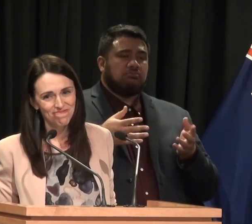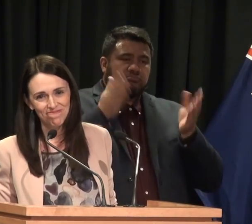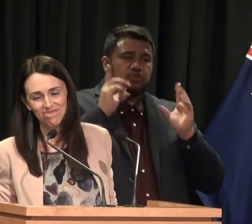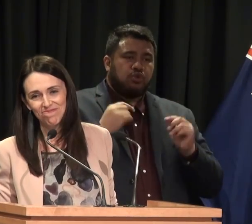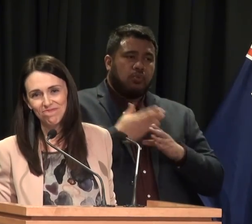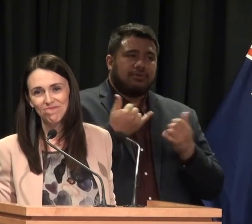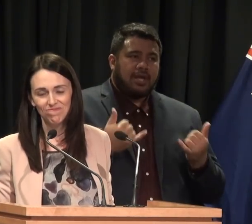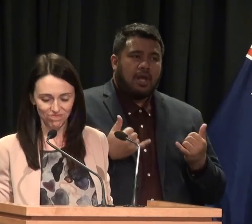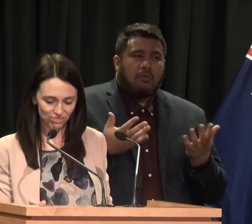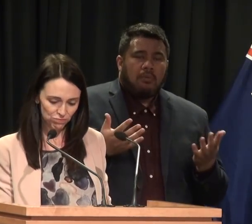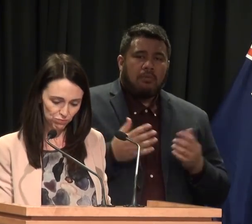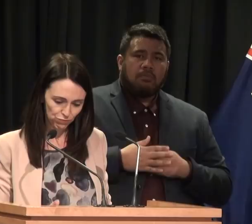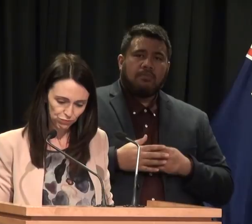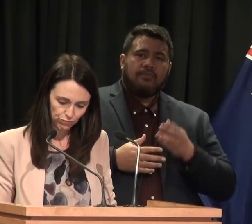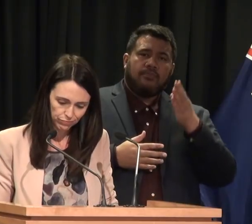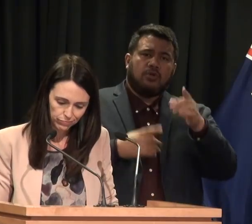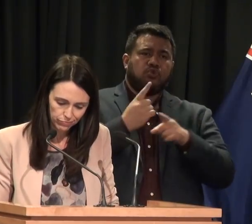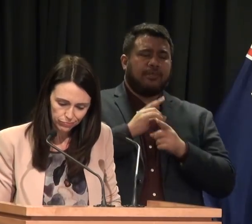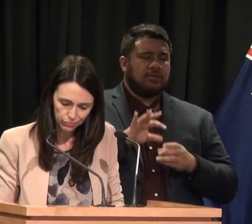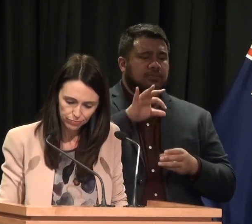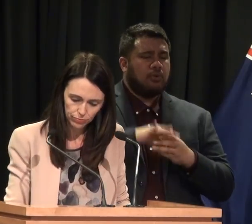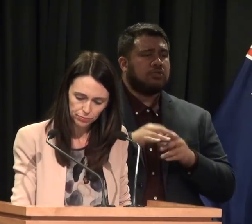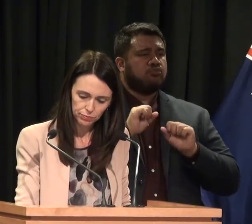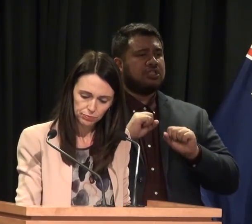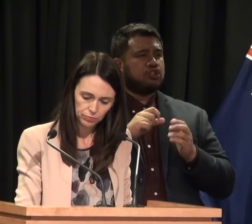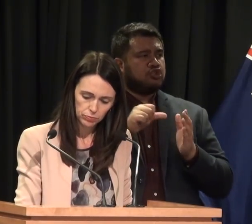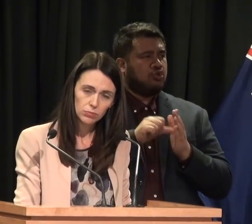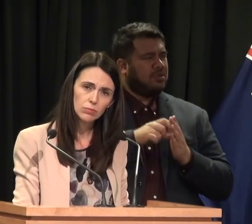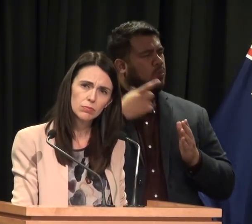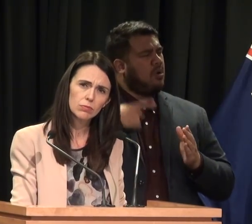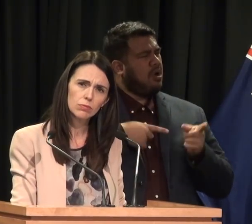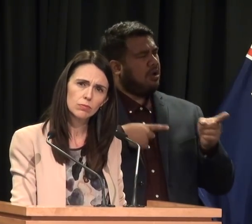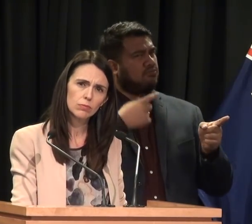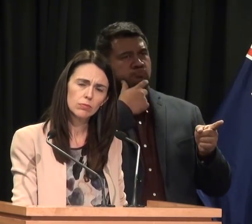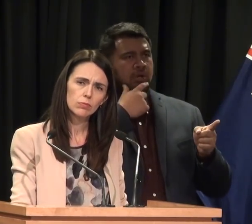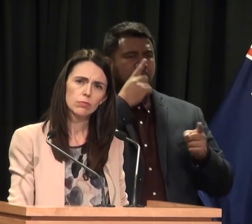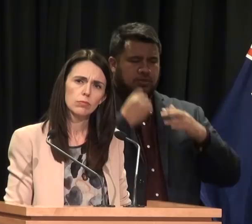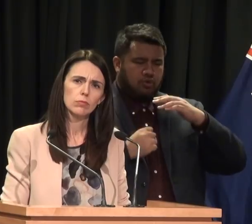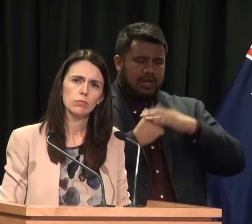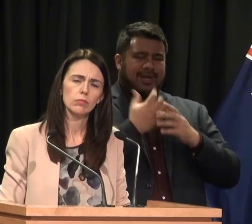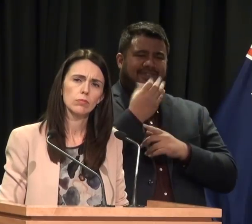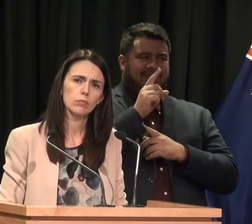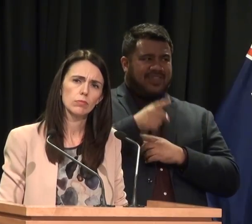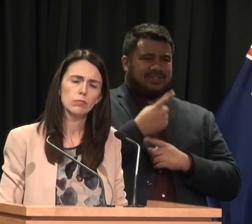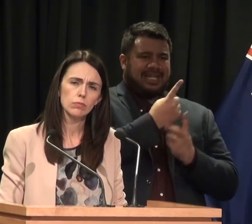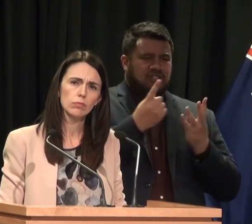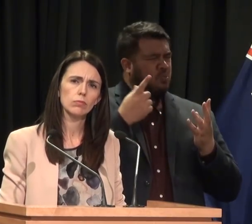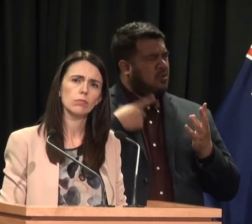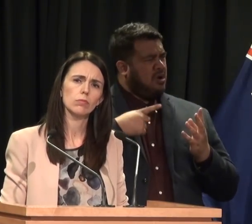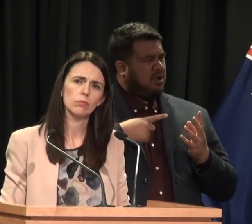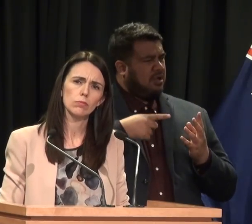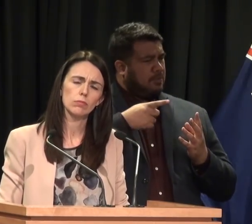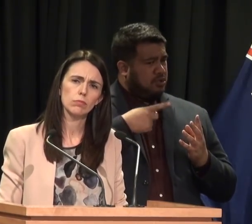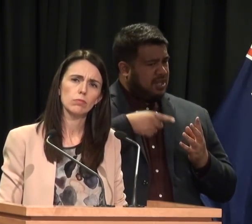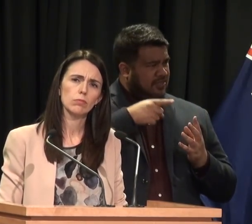In terms of deposit protection insurance, what was your thinking around that potential $50,000 limit? Because my understanding is that